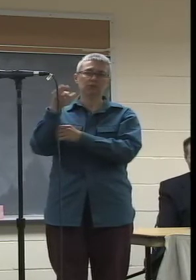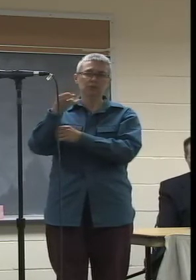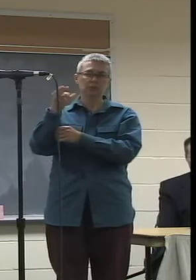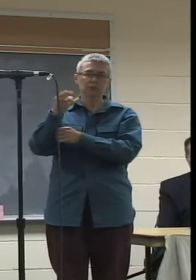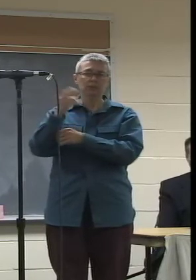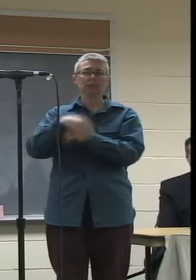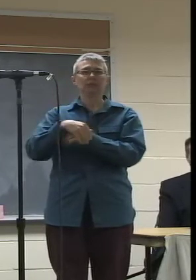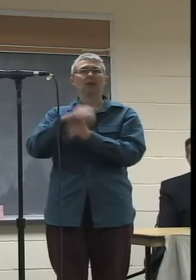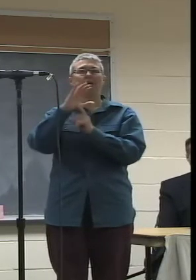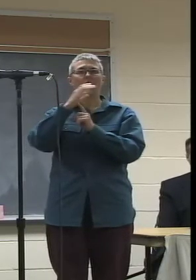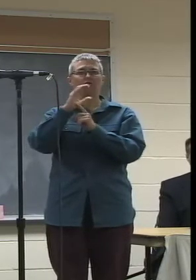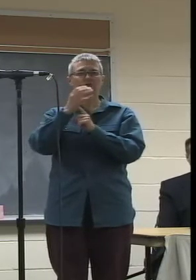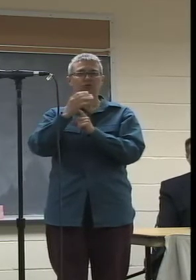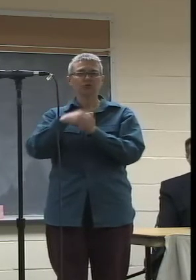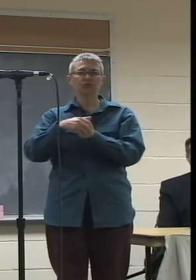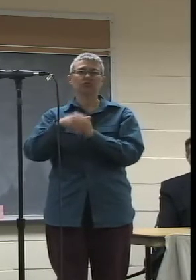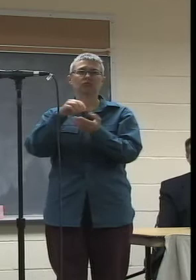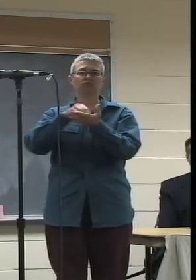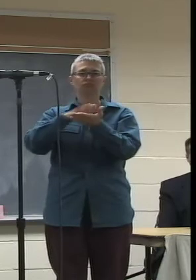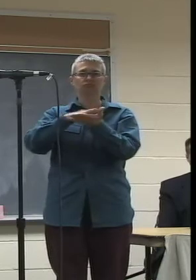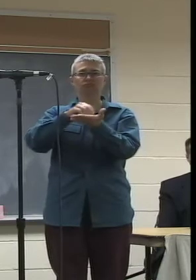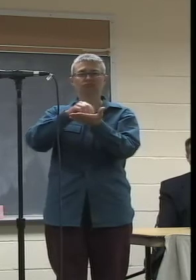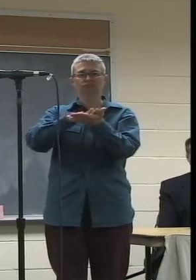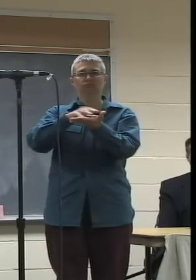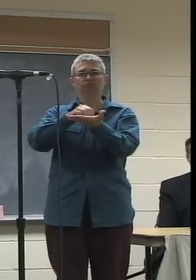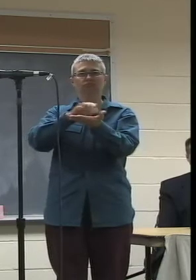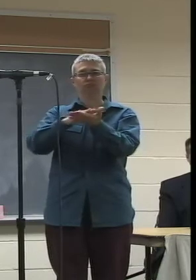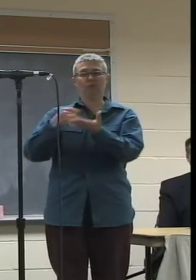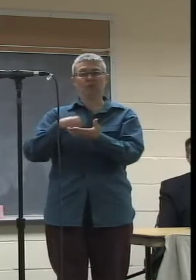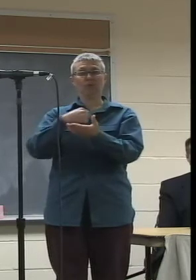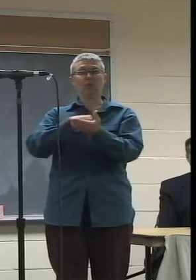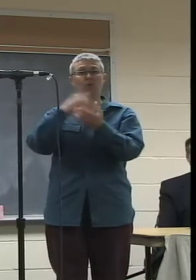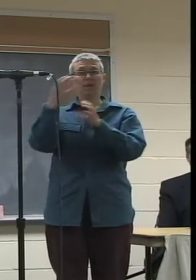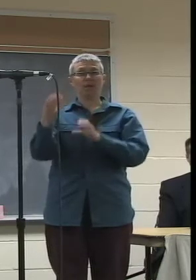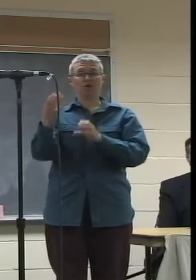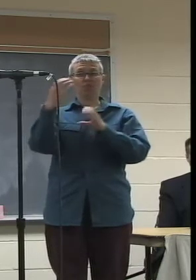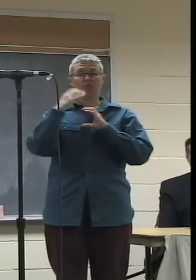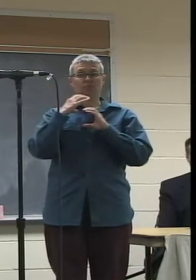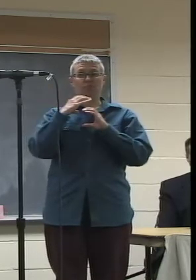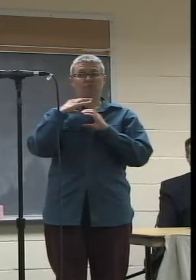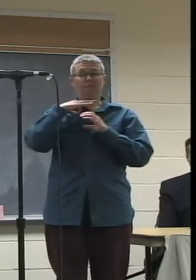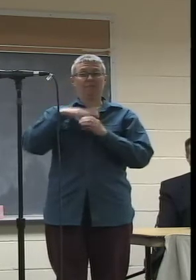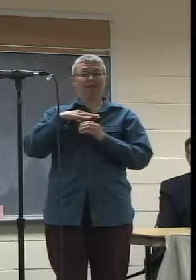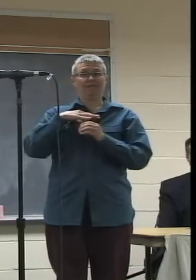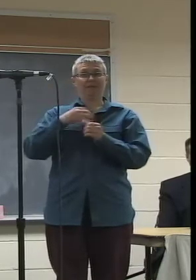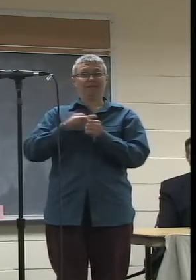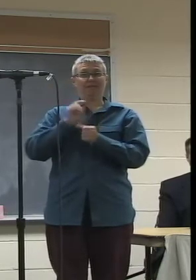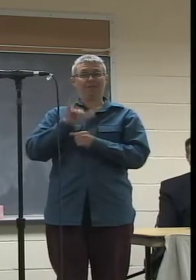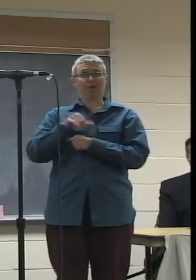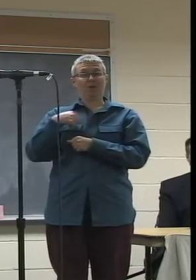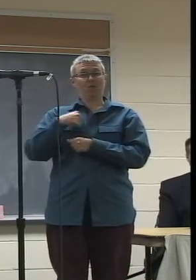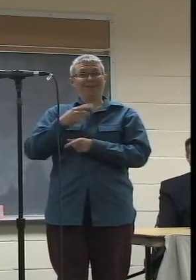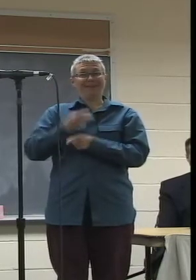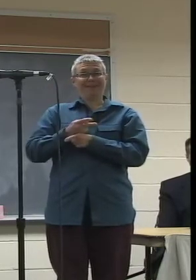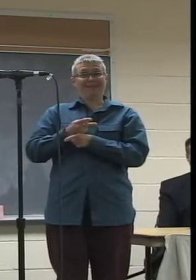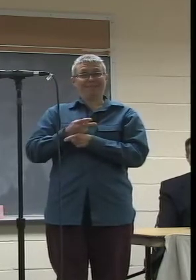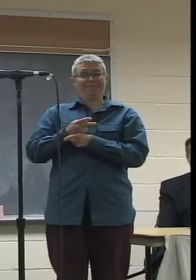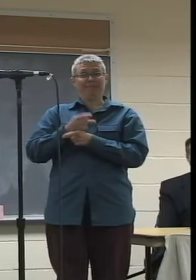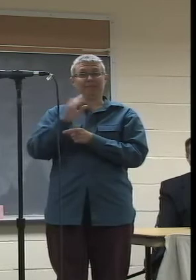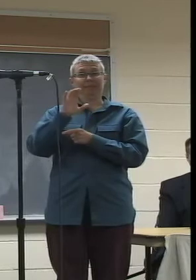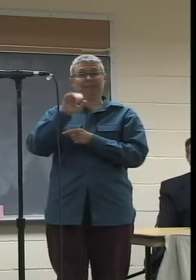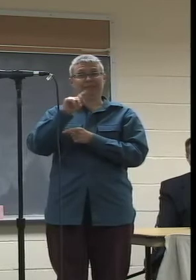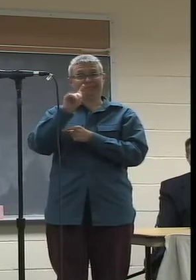And we are the beneficiary. We receive a lot of the government recording, the city council meetings, they are recorded